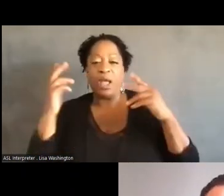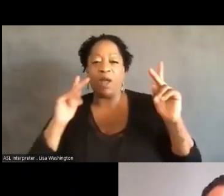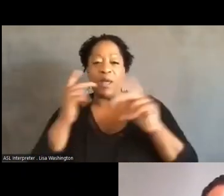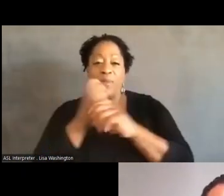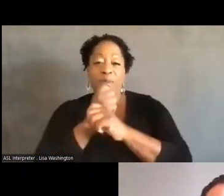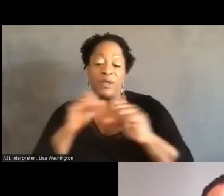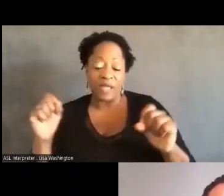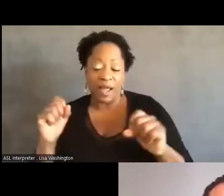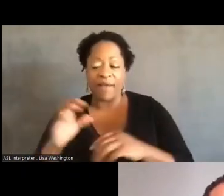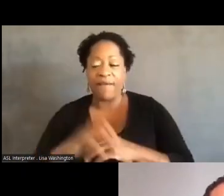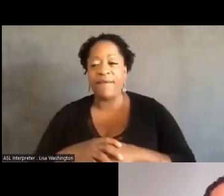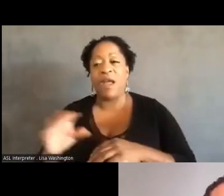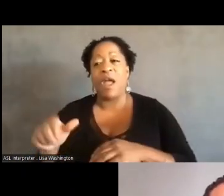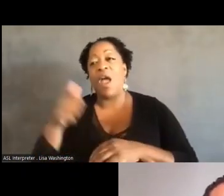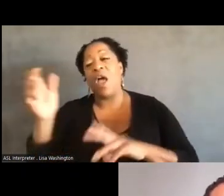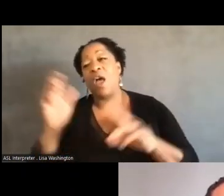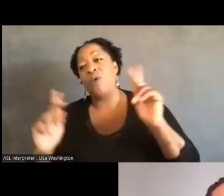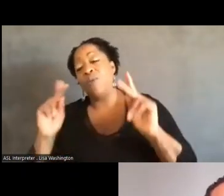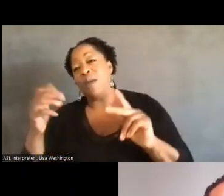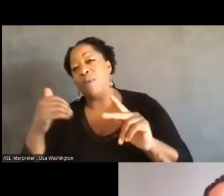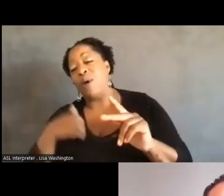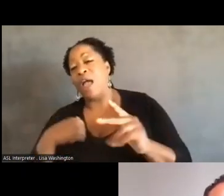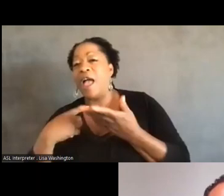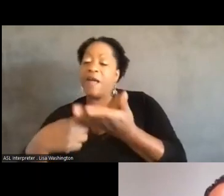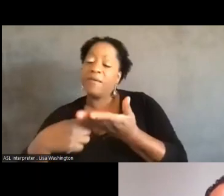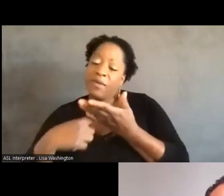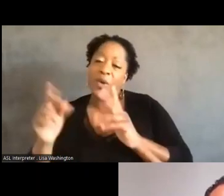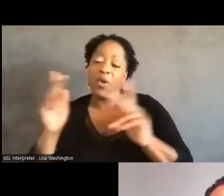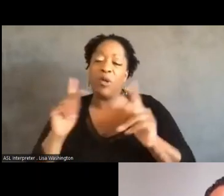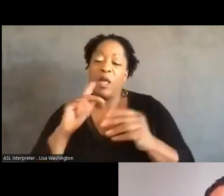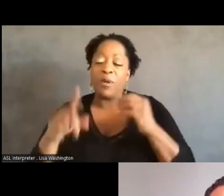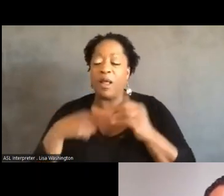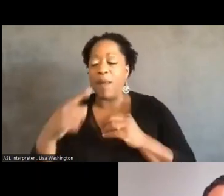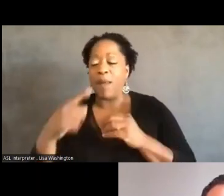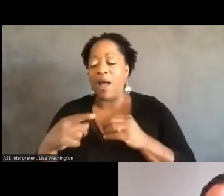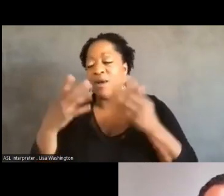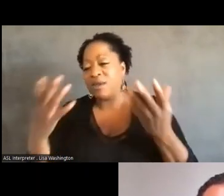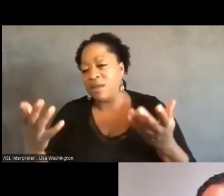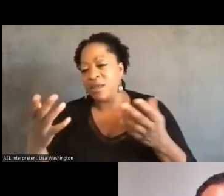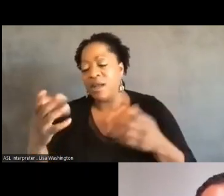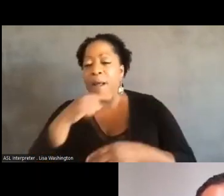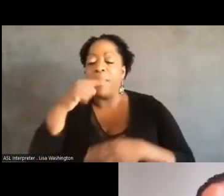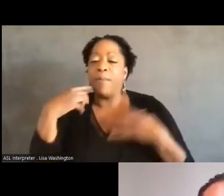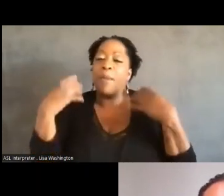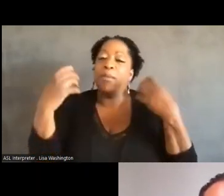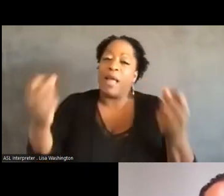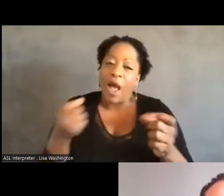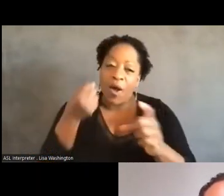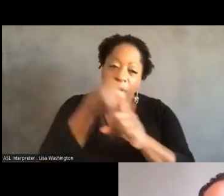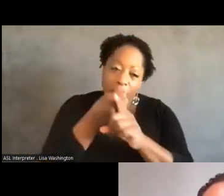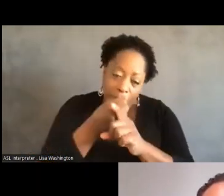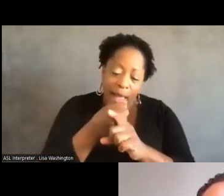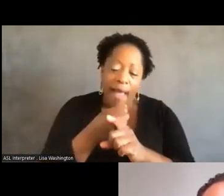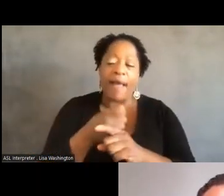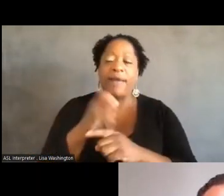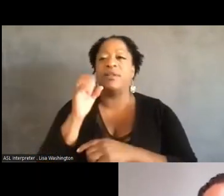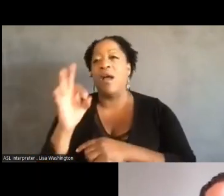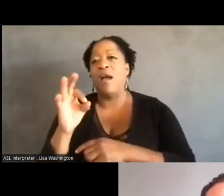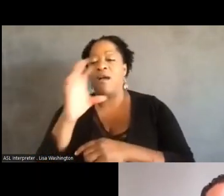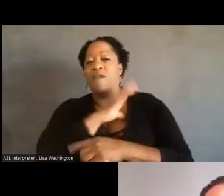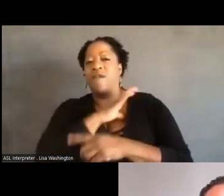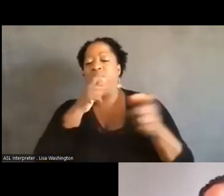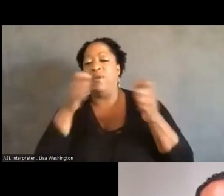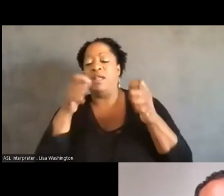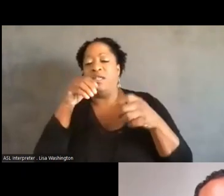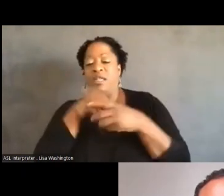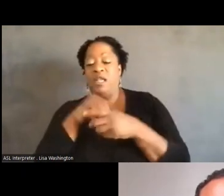there were other people who had conversations with people about like the public health impacts of policing in